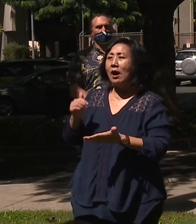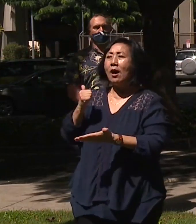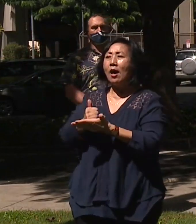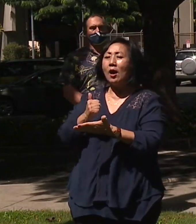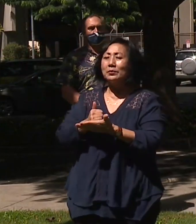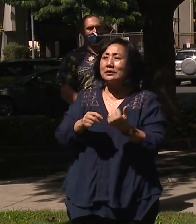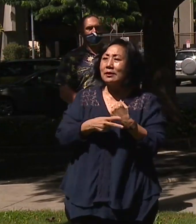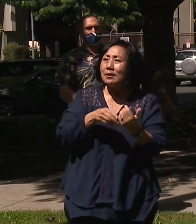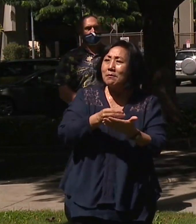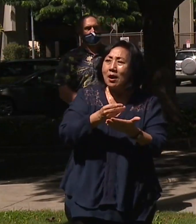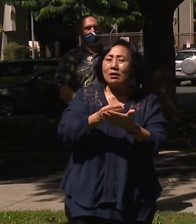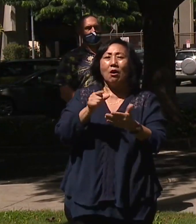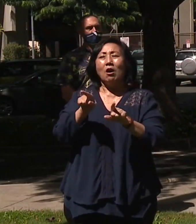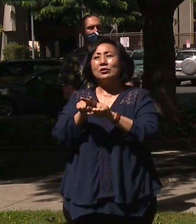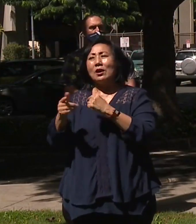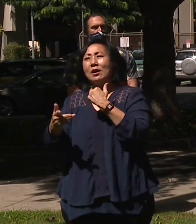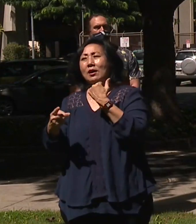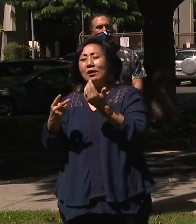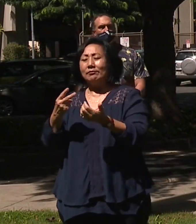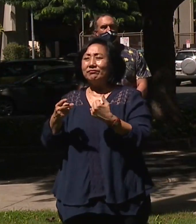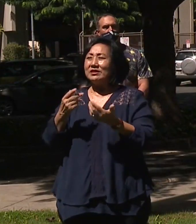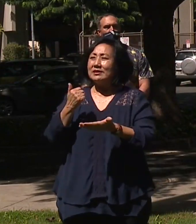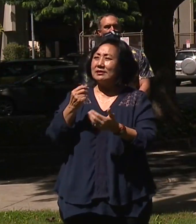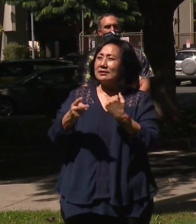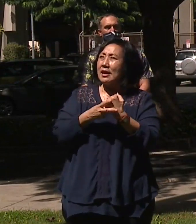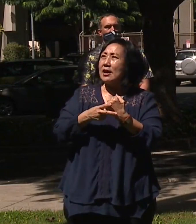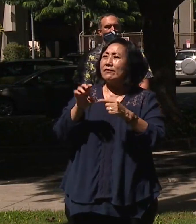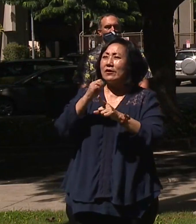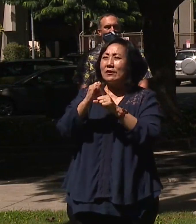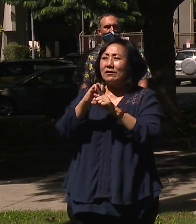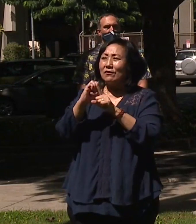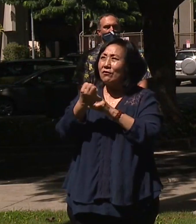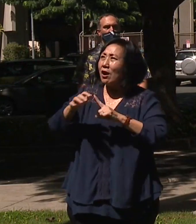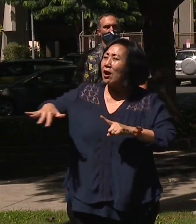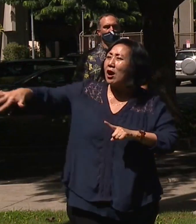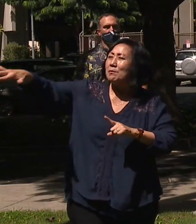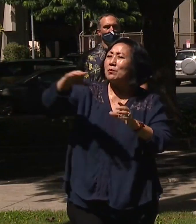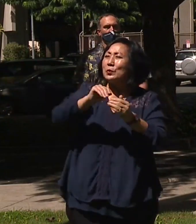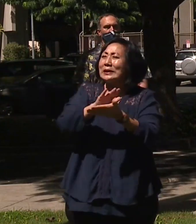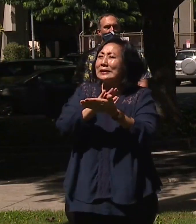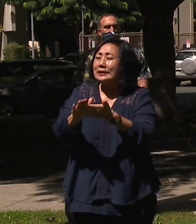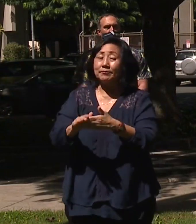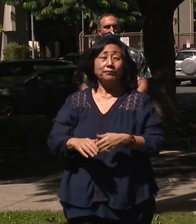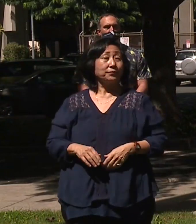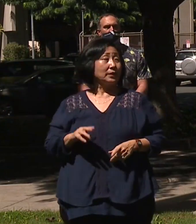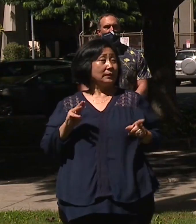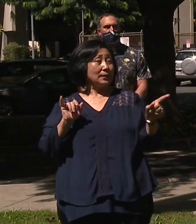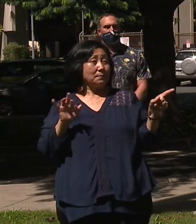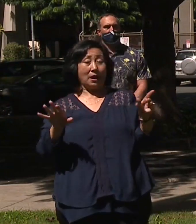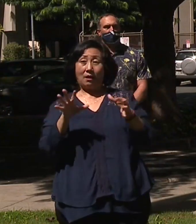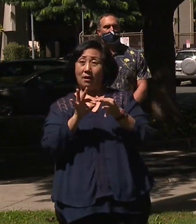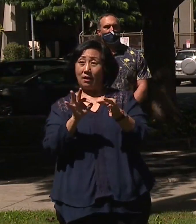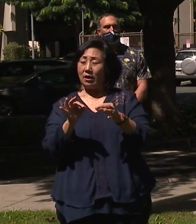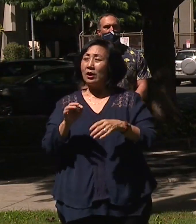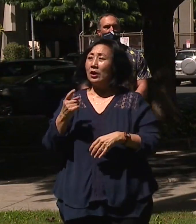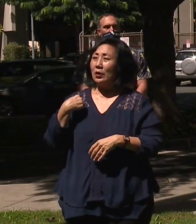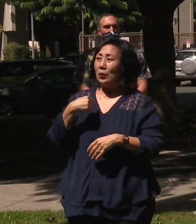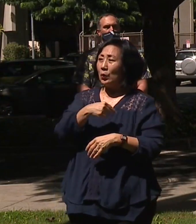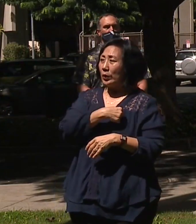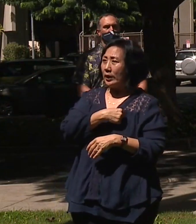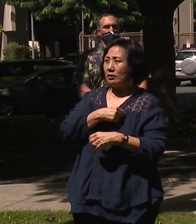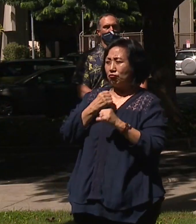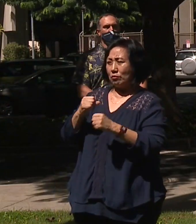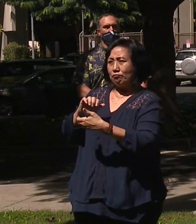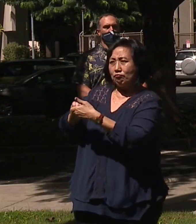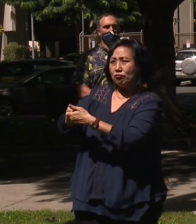but it's also great for the environment, as we mentioned. So as Mayor mentioned, we will be, we've been a strong